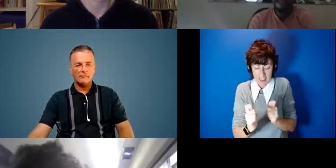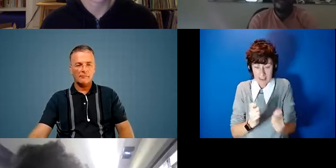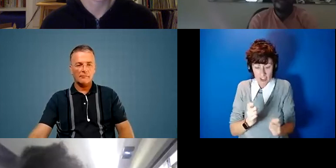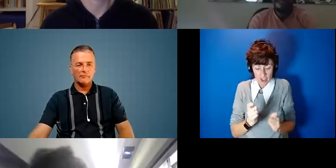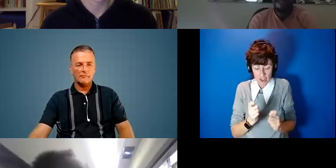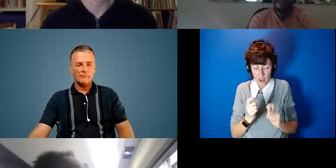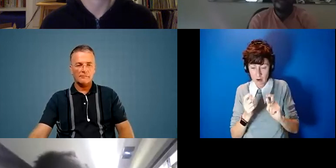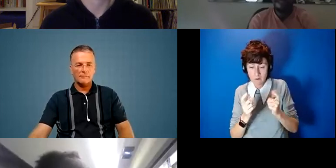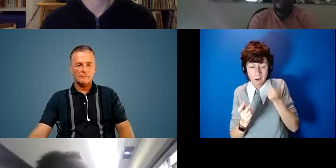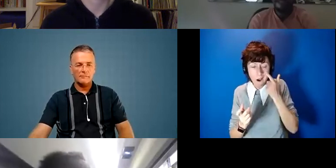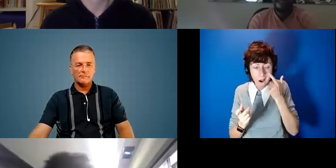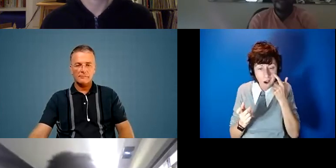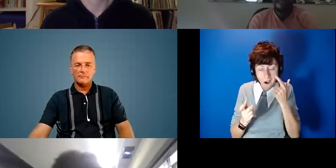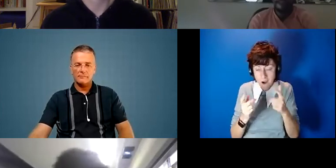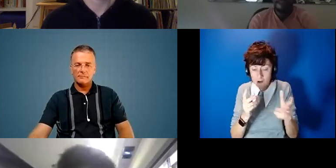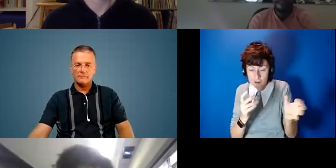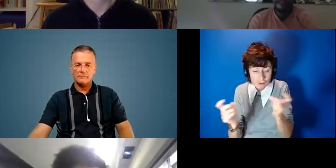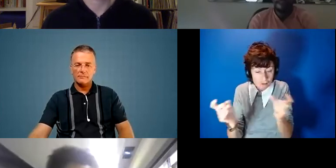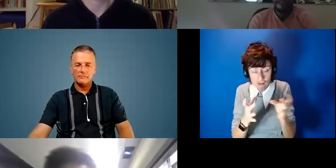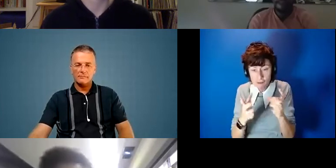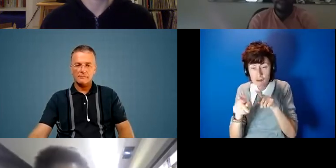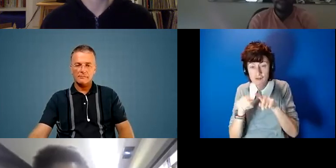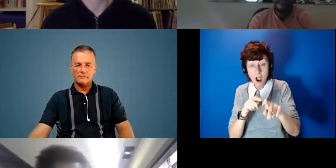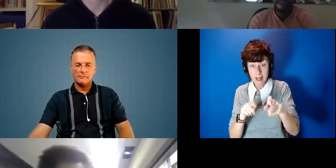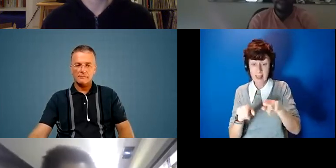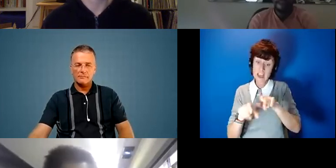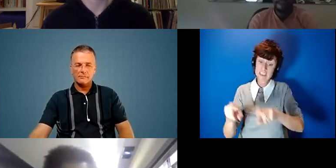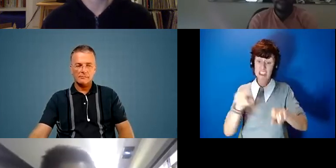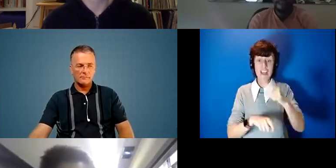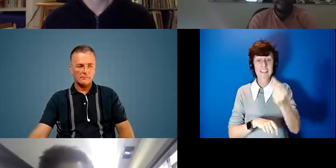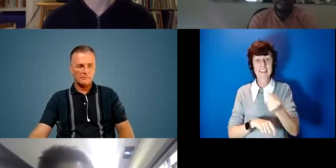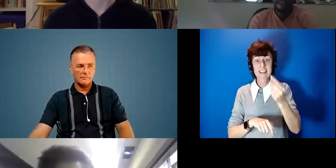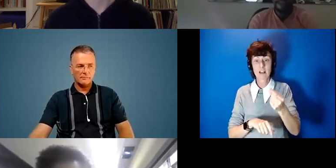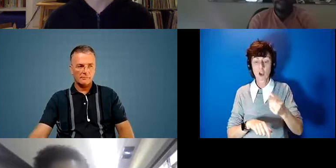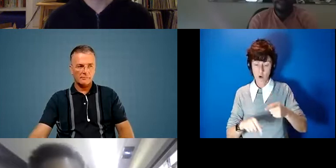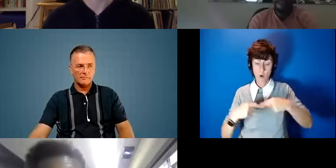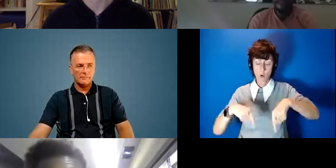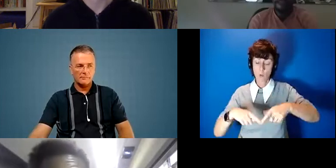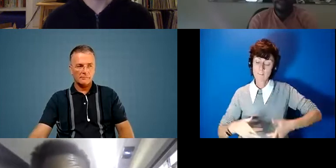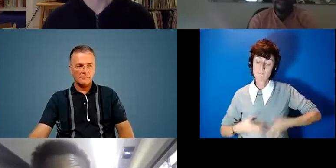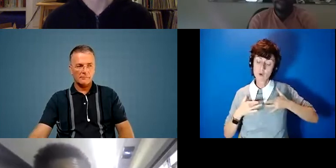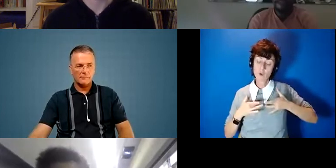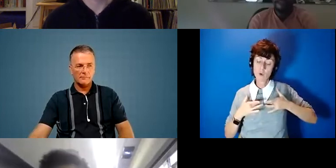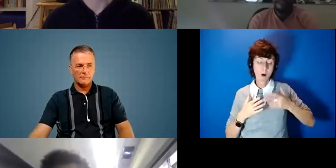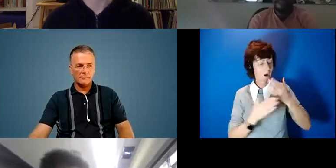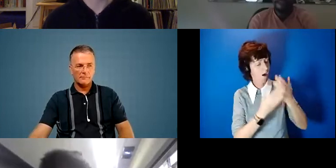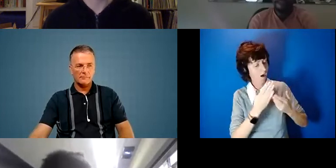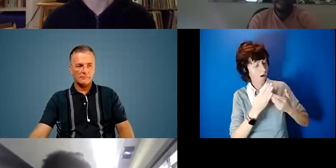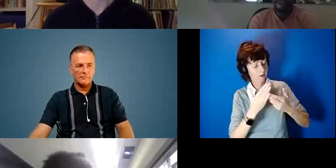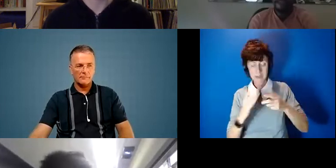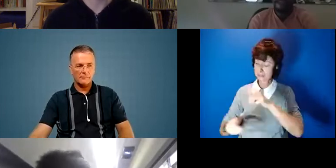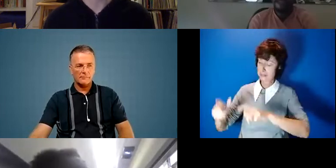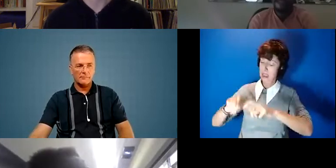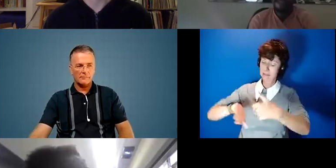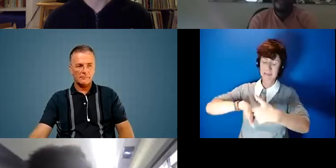experimentative i think even science itself i think the idea that we view art and science is separate and it can often be quite harmful because if science